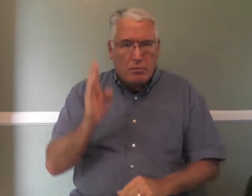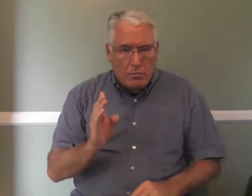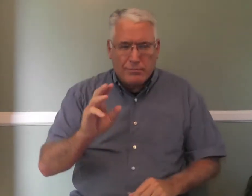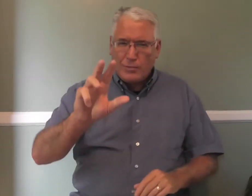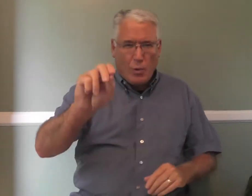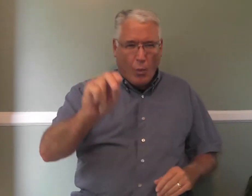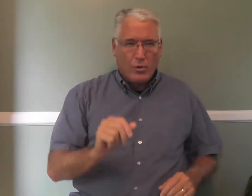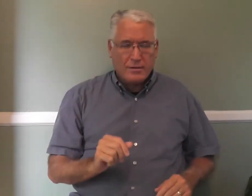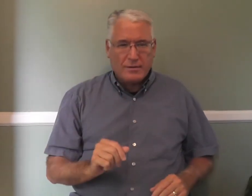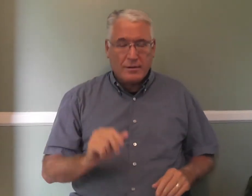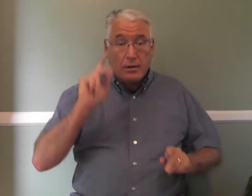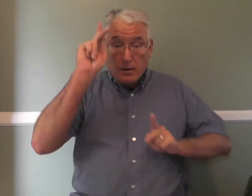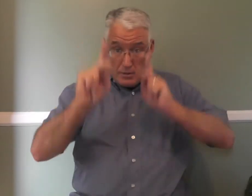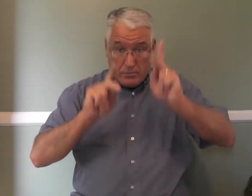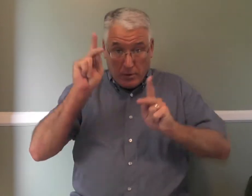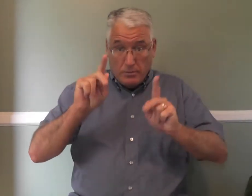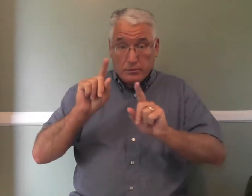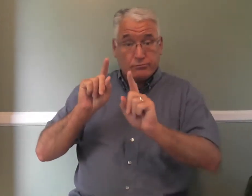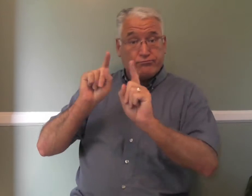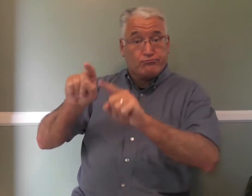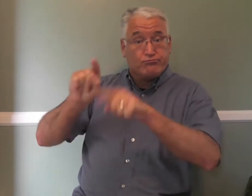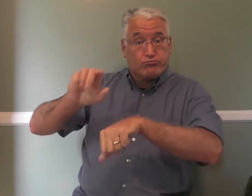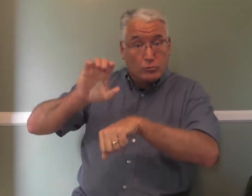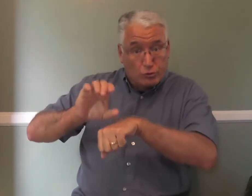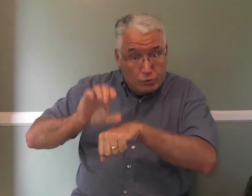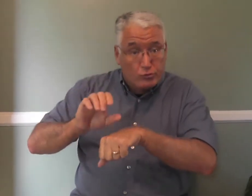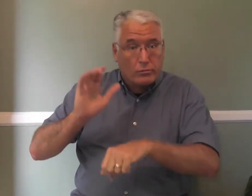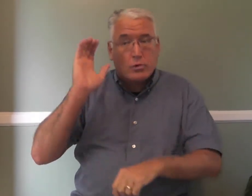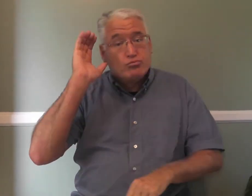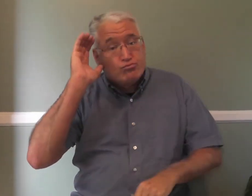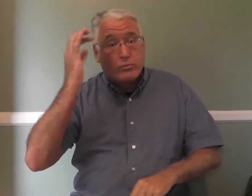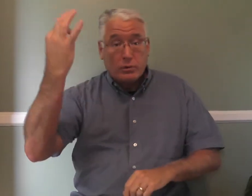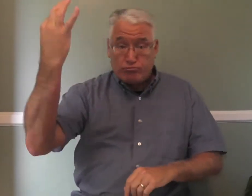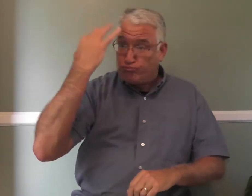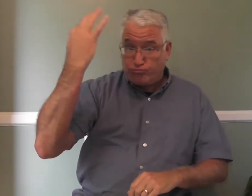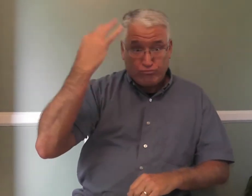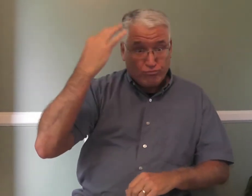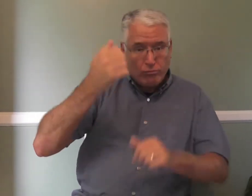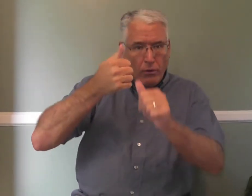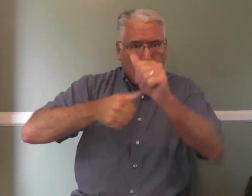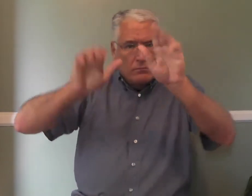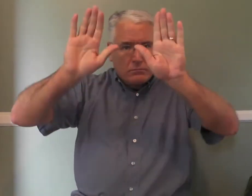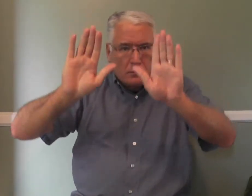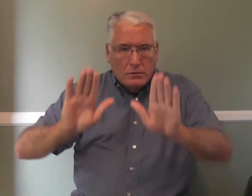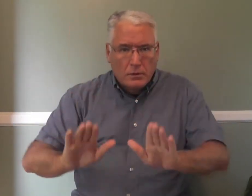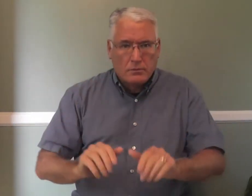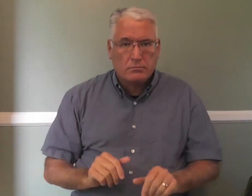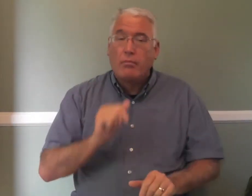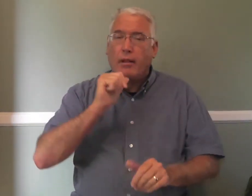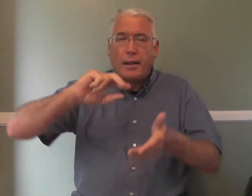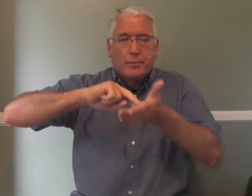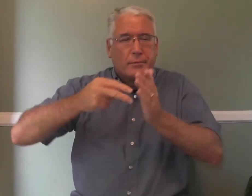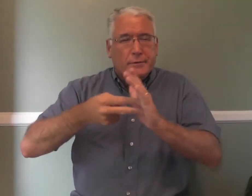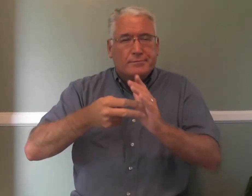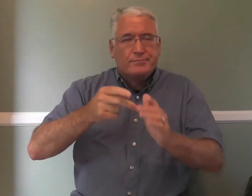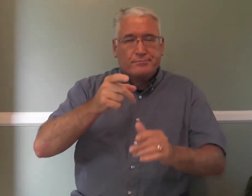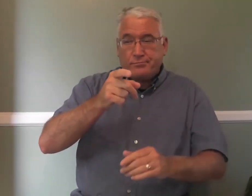holy or righteous or perfect before God. People who attend church listening to the preaching of the word every Sunday